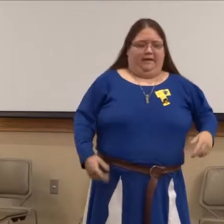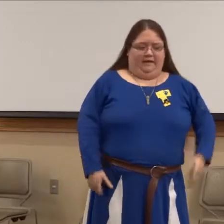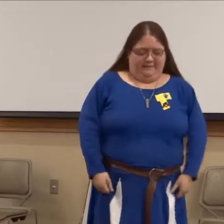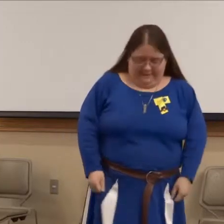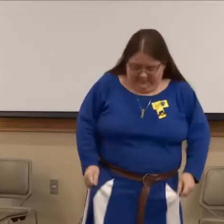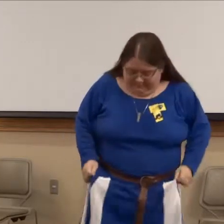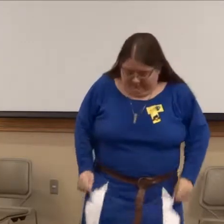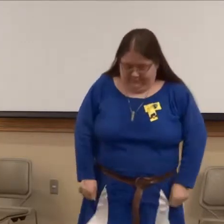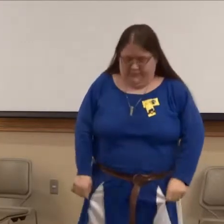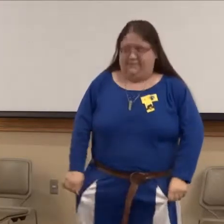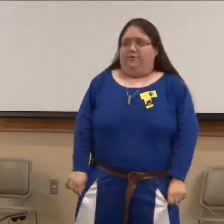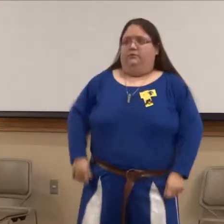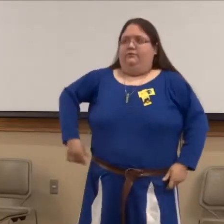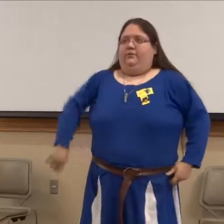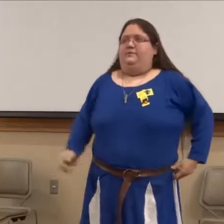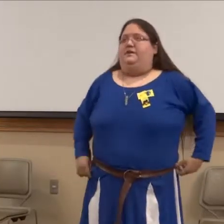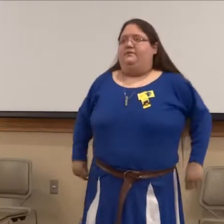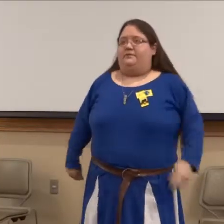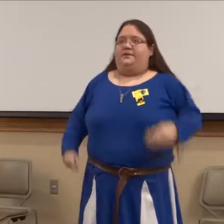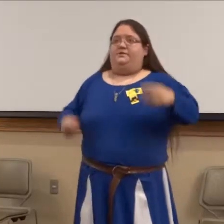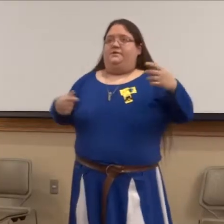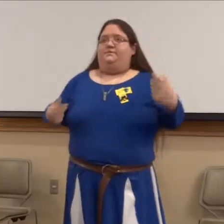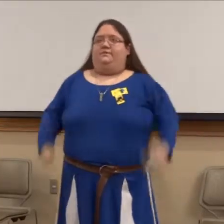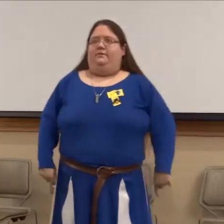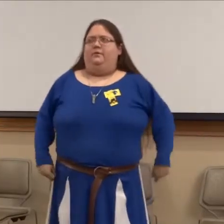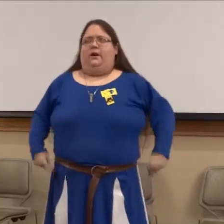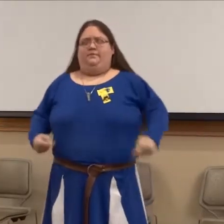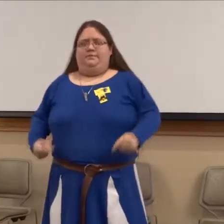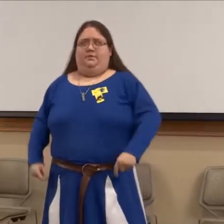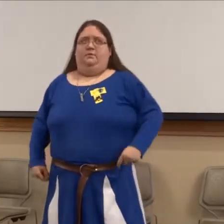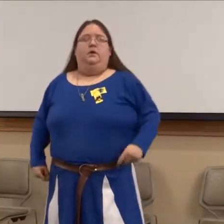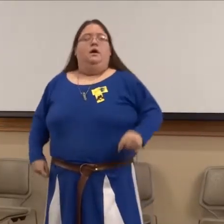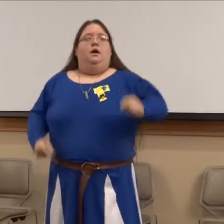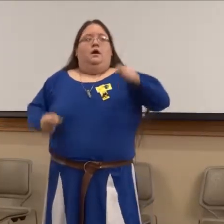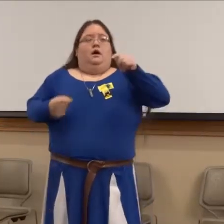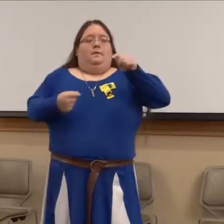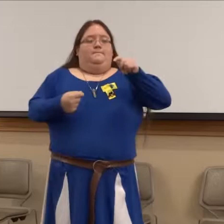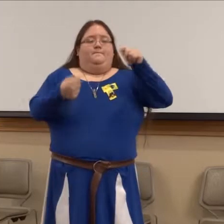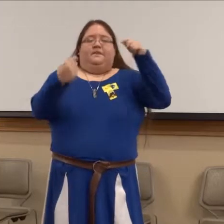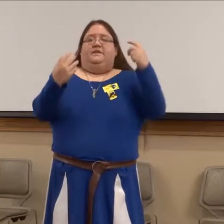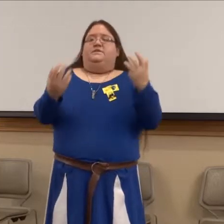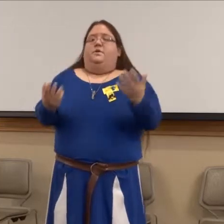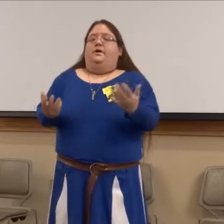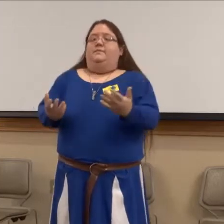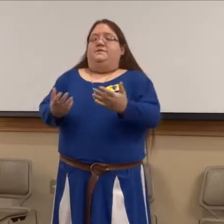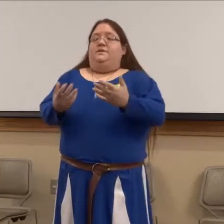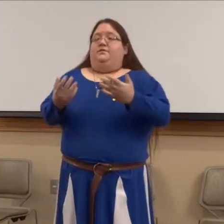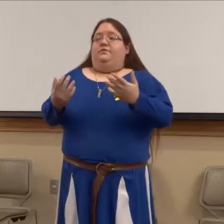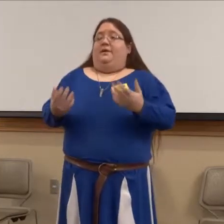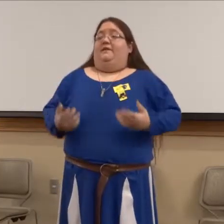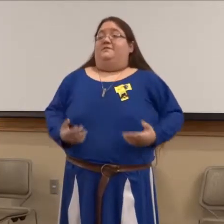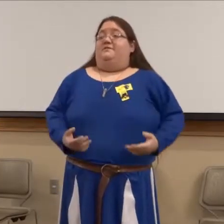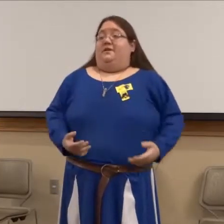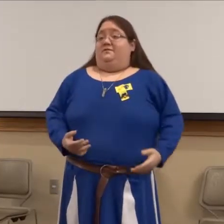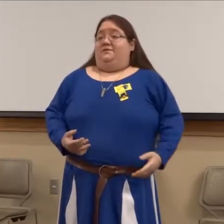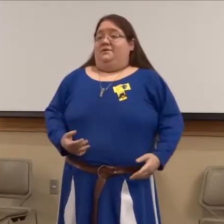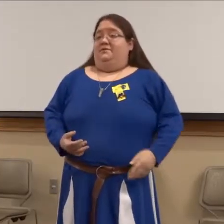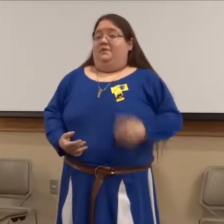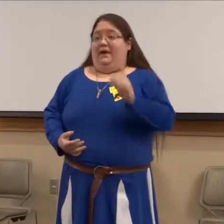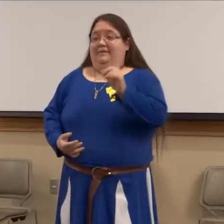and I seem to have a dress on from several centuries before I was born, so, this story comes to you from the County of Ulster, where I have